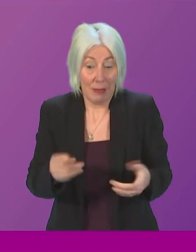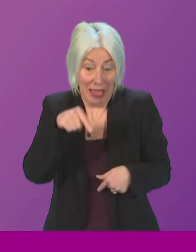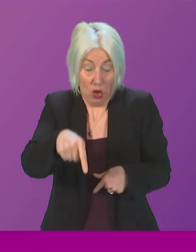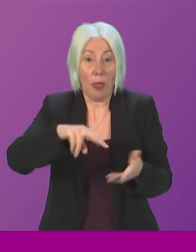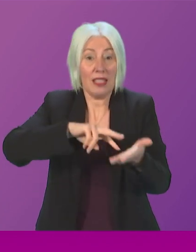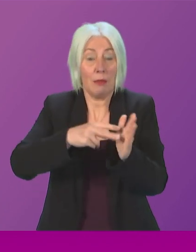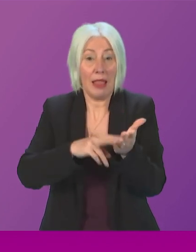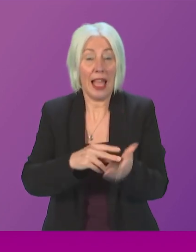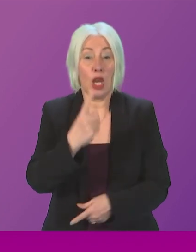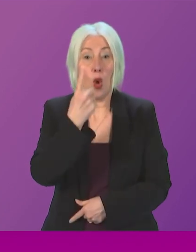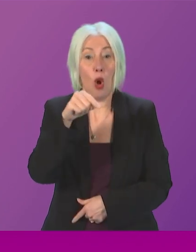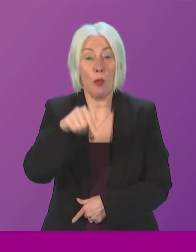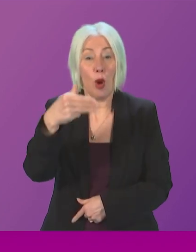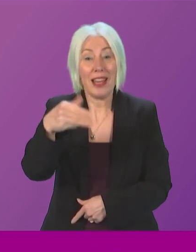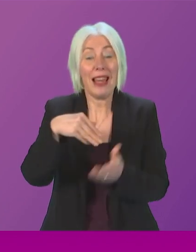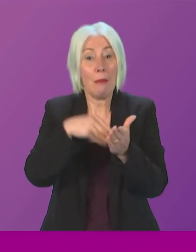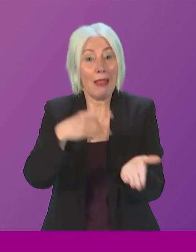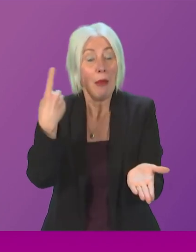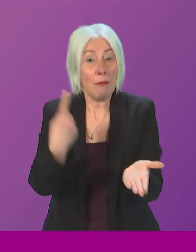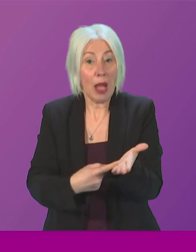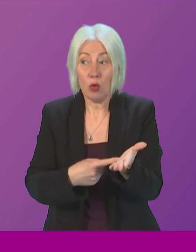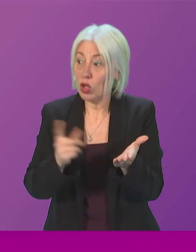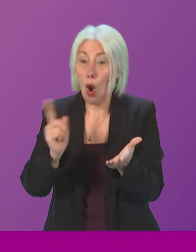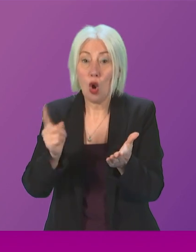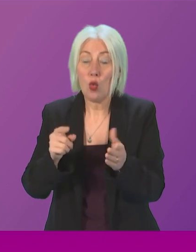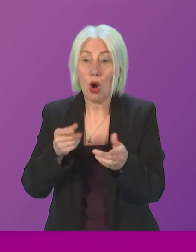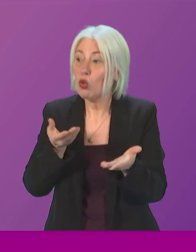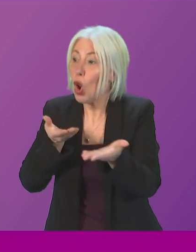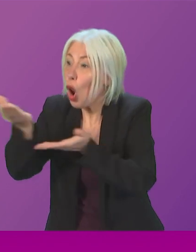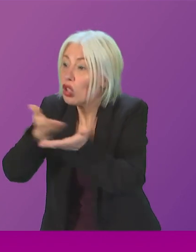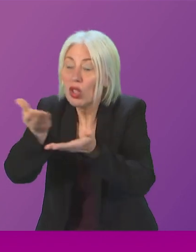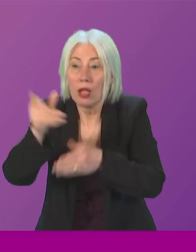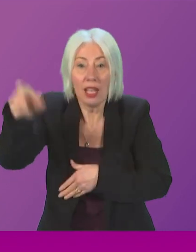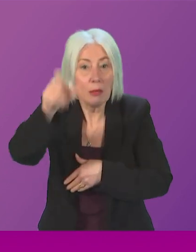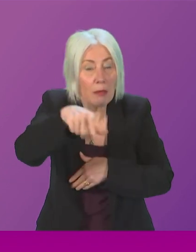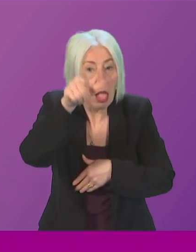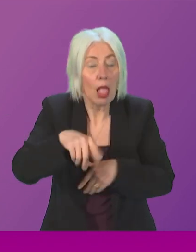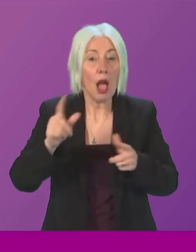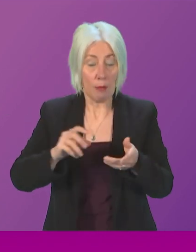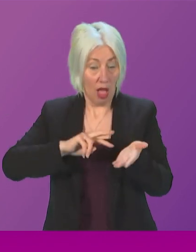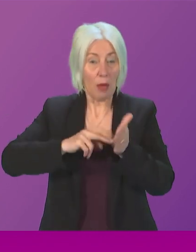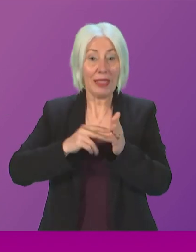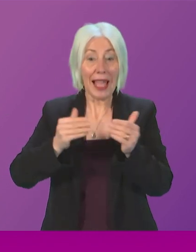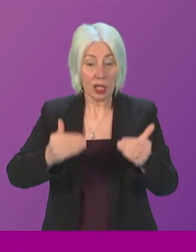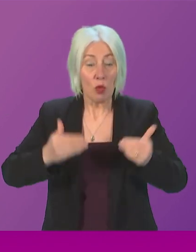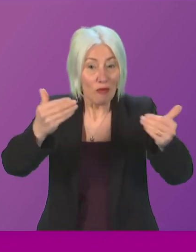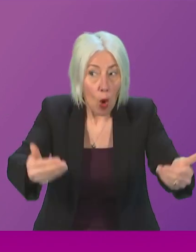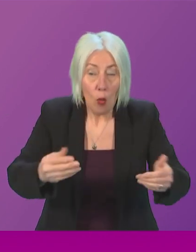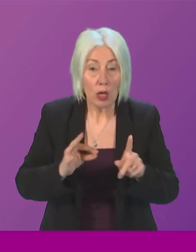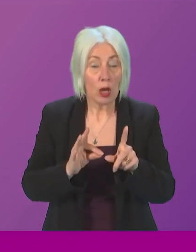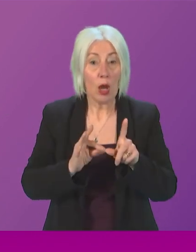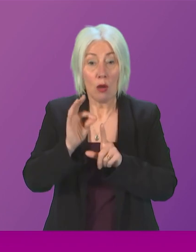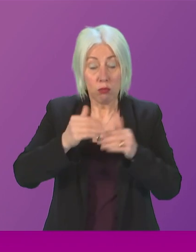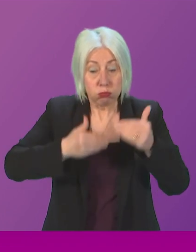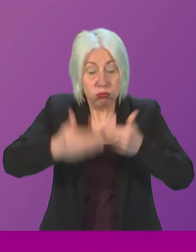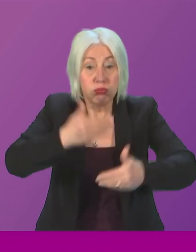spent £1.9 million on consultants. But the plans are not advancing, there are no signs of progress, and the